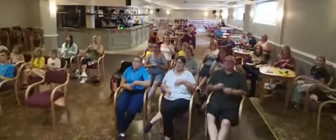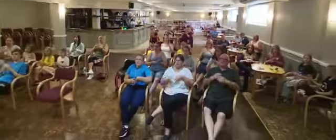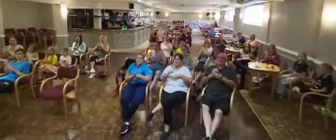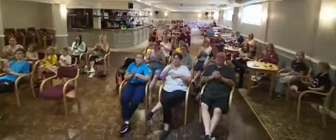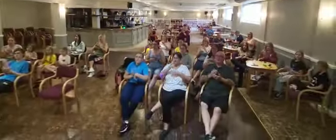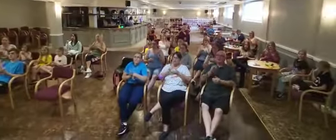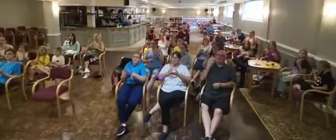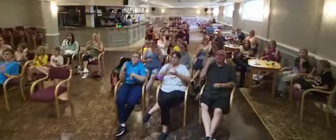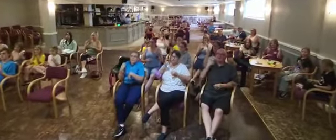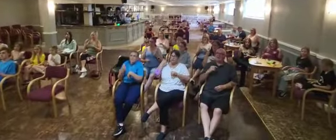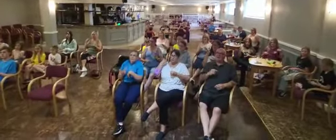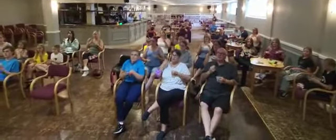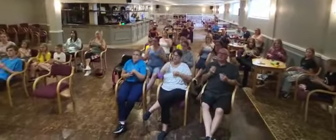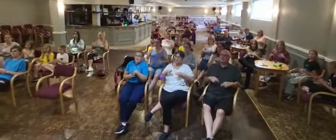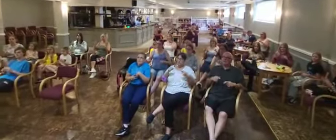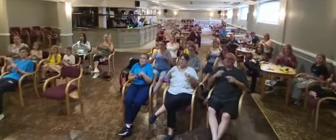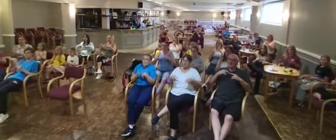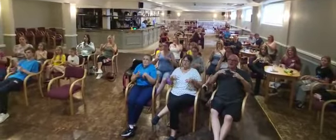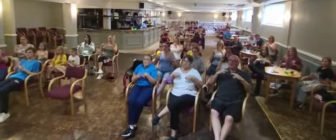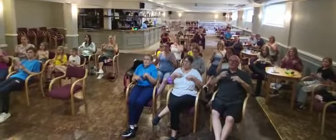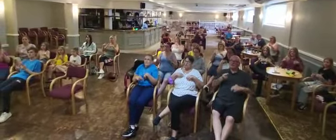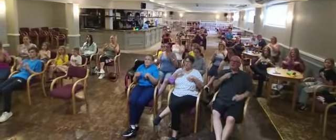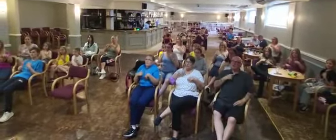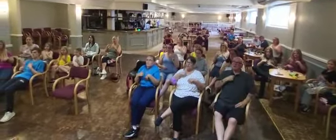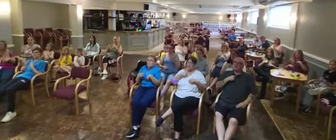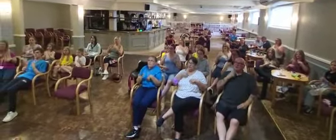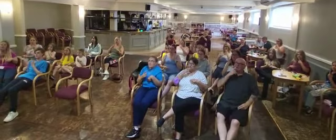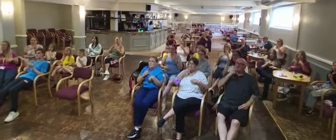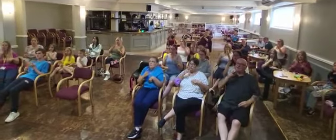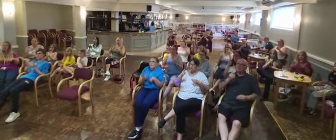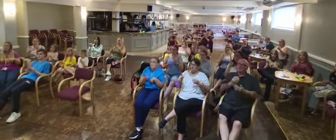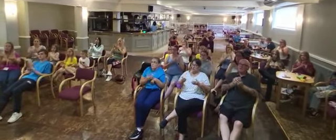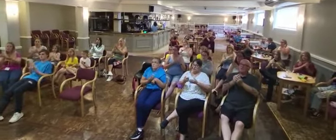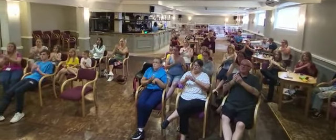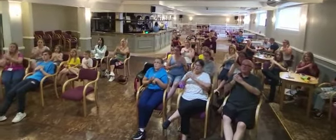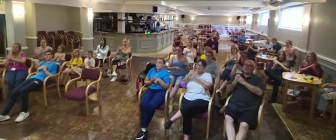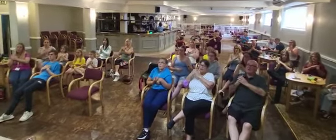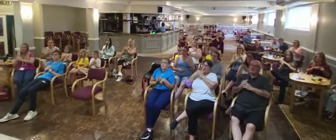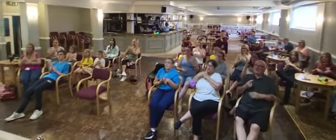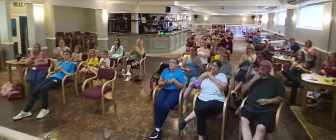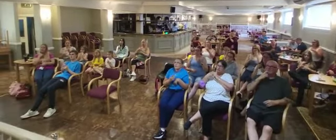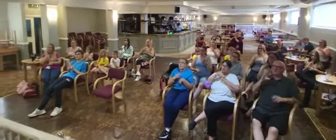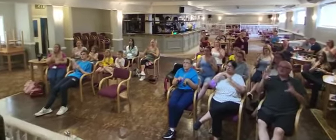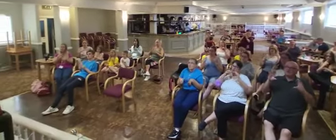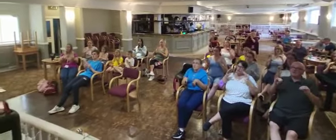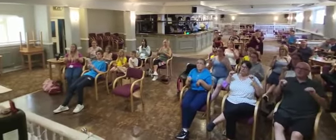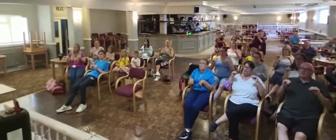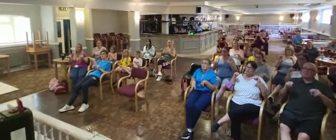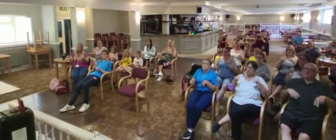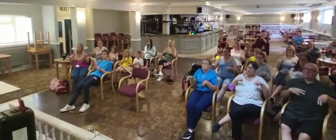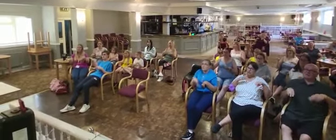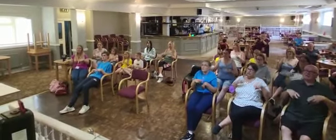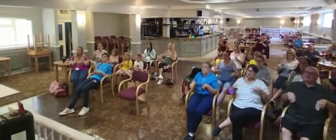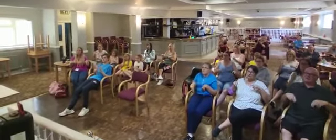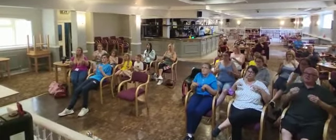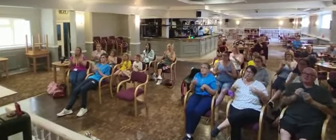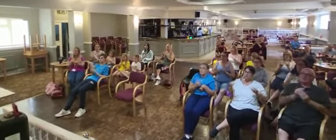together, wow, just keep your eye on me I said, you're holding back She said, shut up and dance with